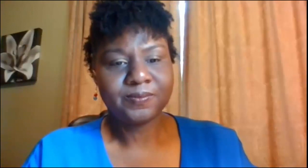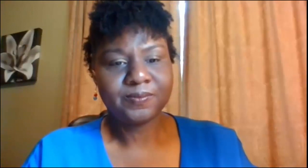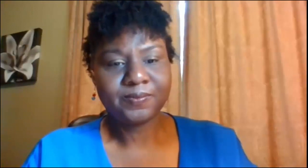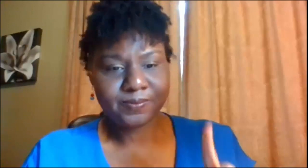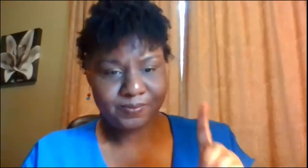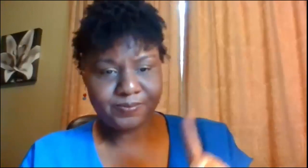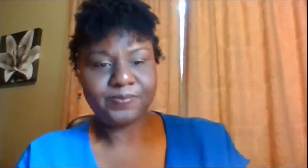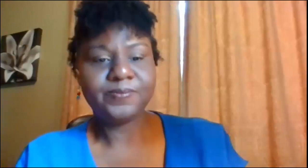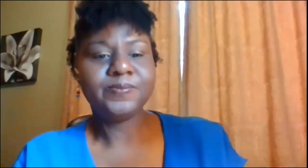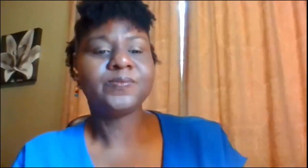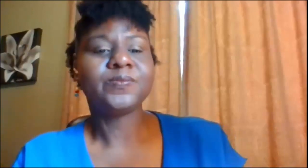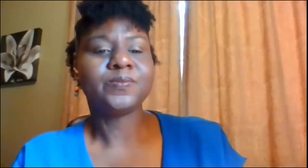mm-hmm